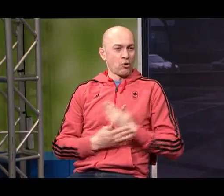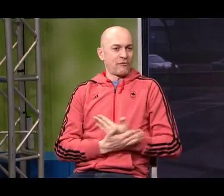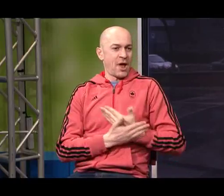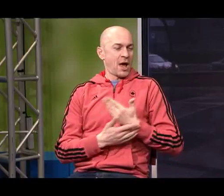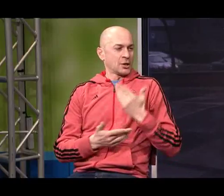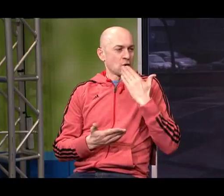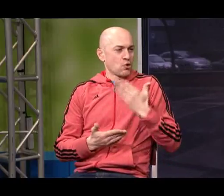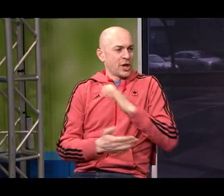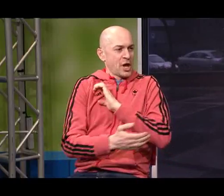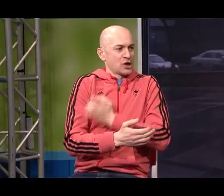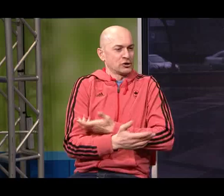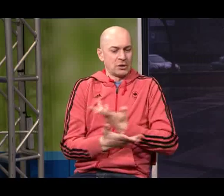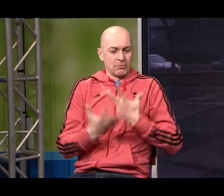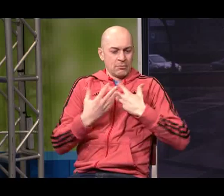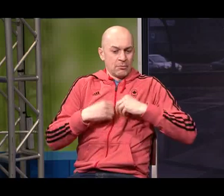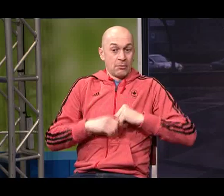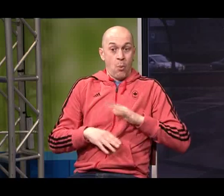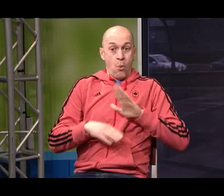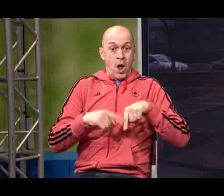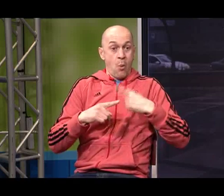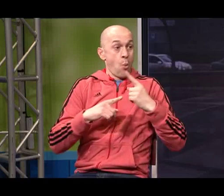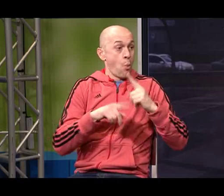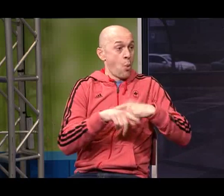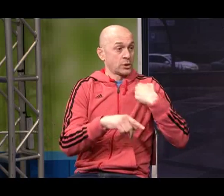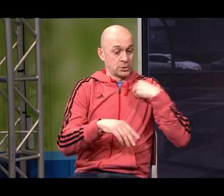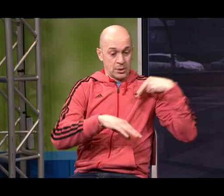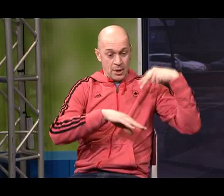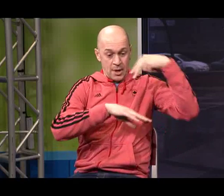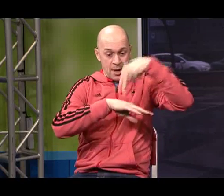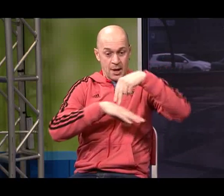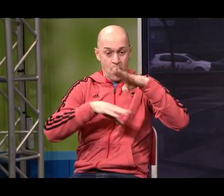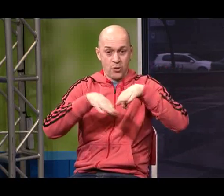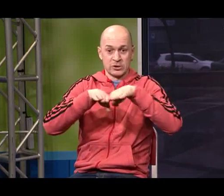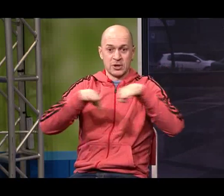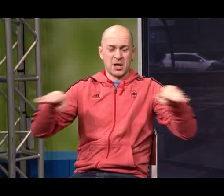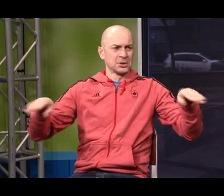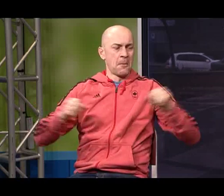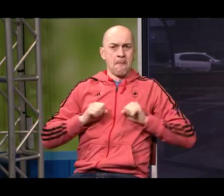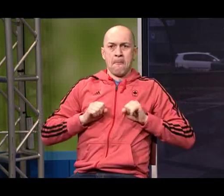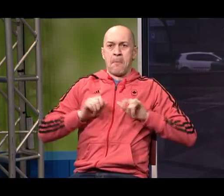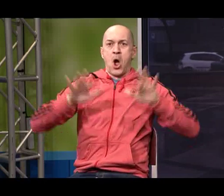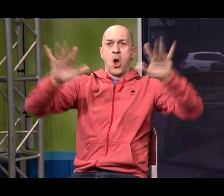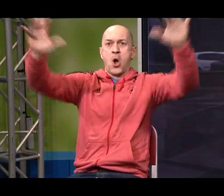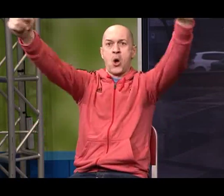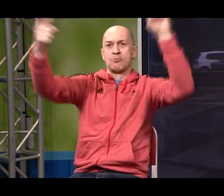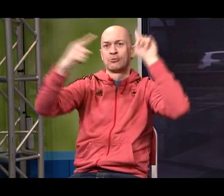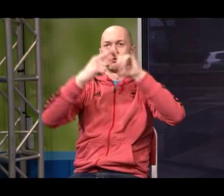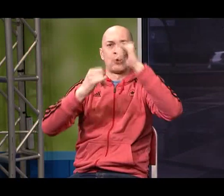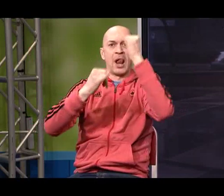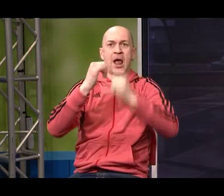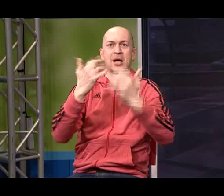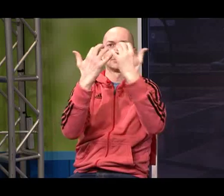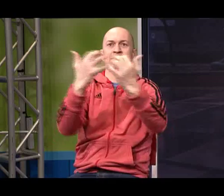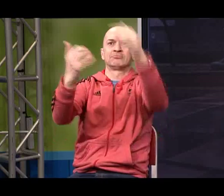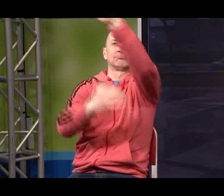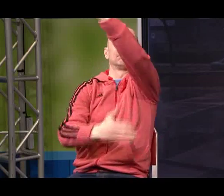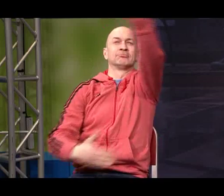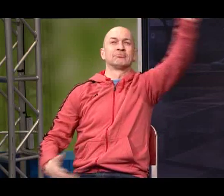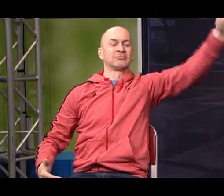and channel it into good energy and when you're on that stage and you're in front of the crowd you know you have to be